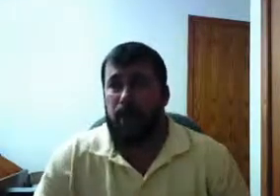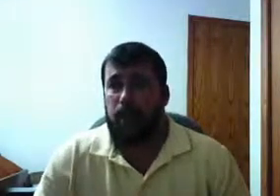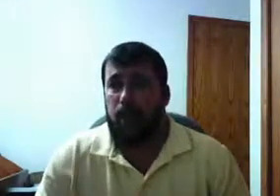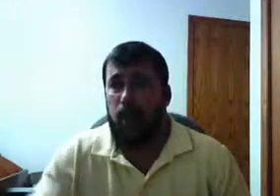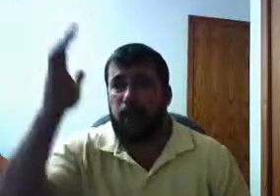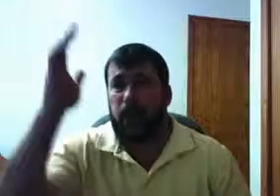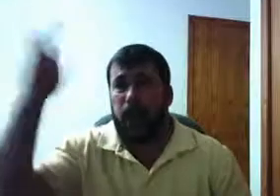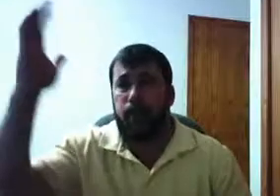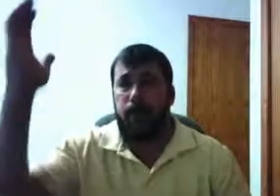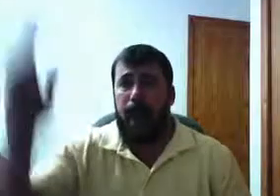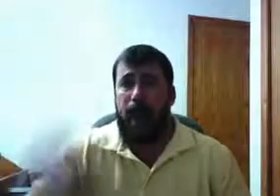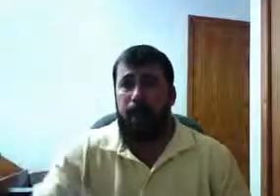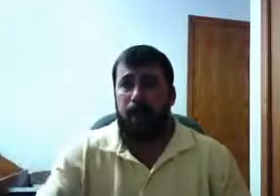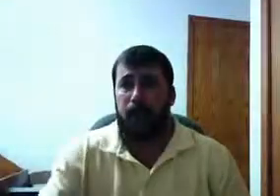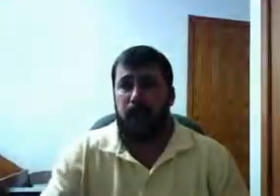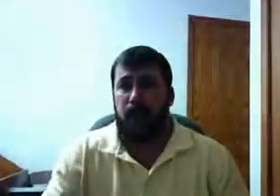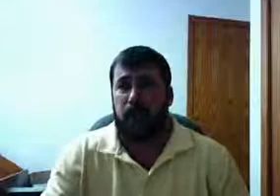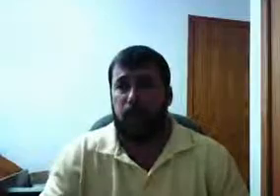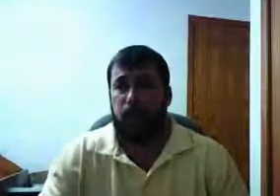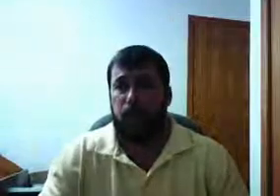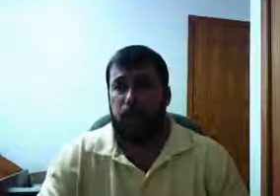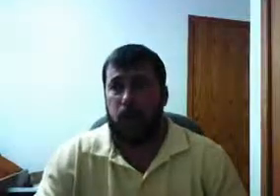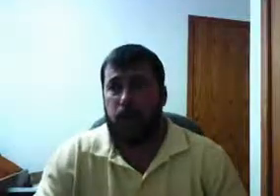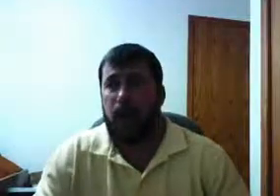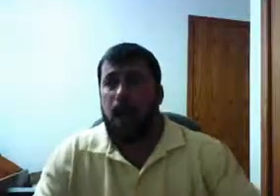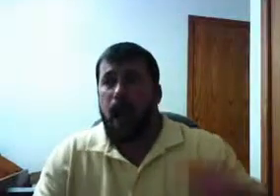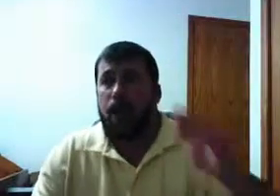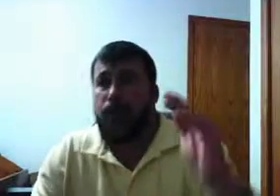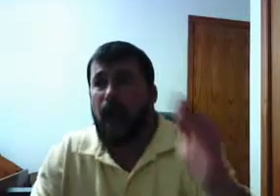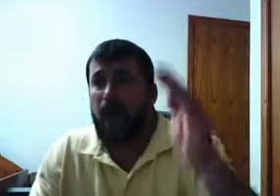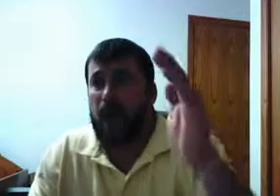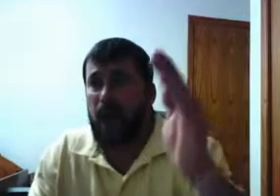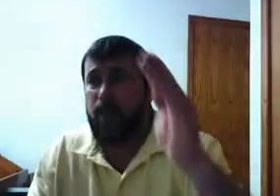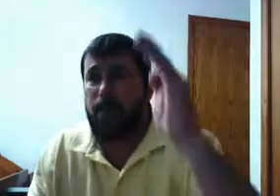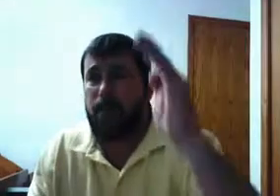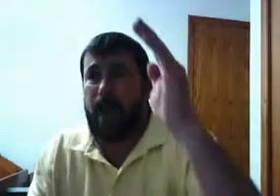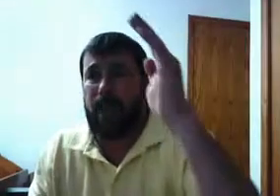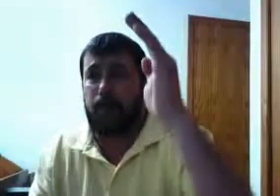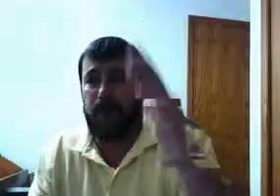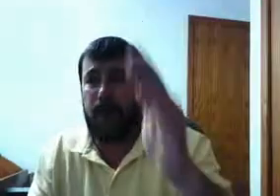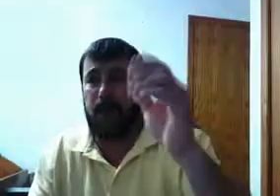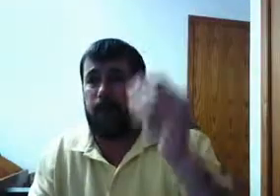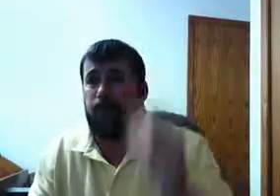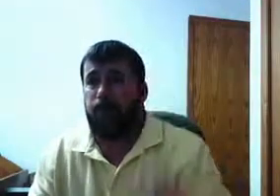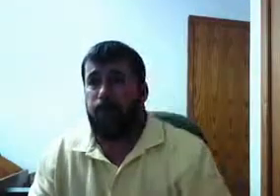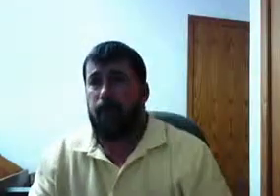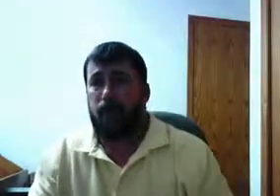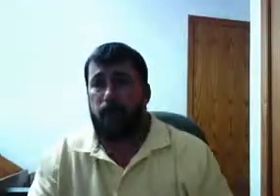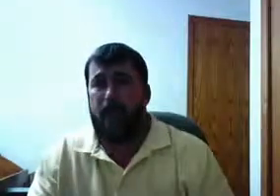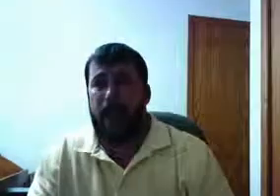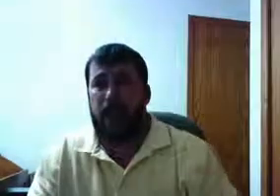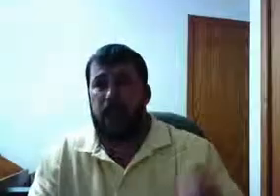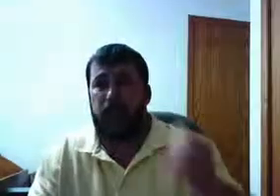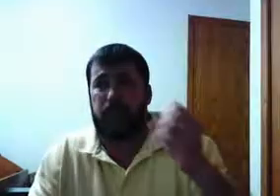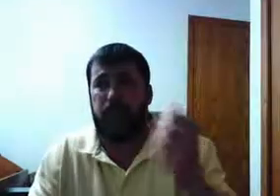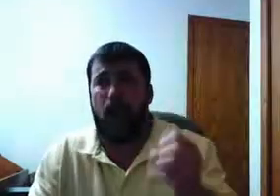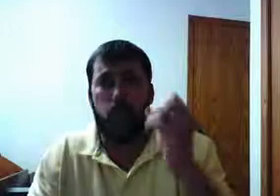longer a government by conviction of the voter majority, but a government by the opinion and duresses of a small group of